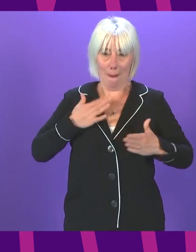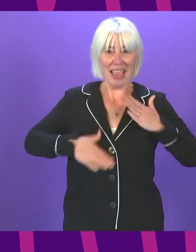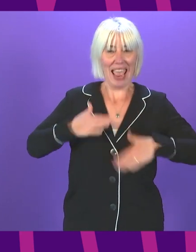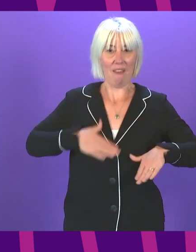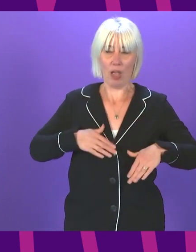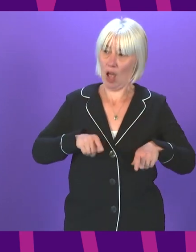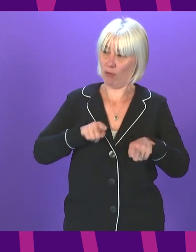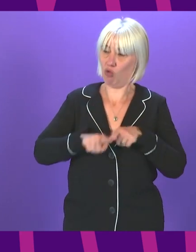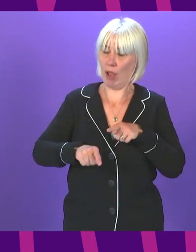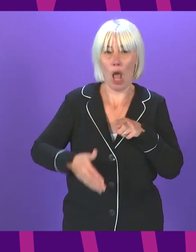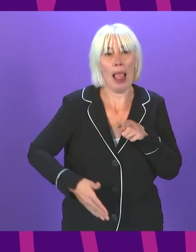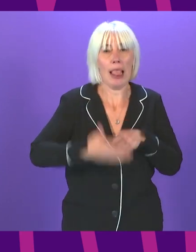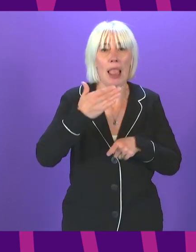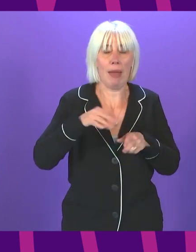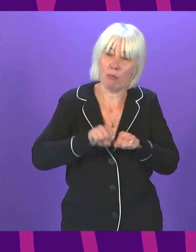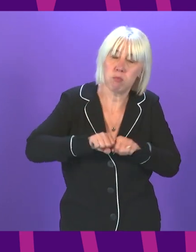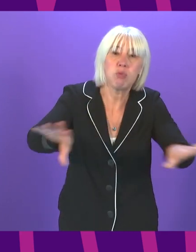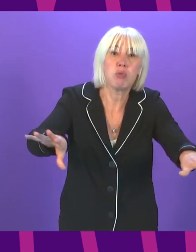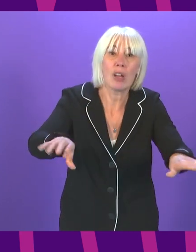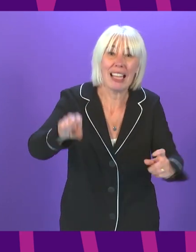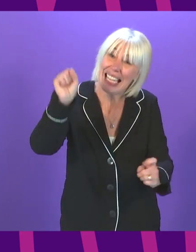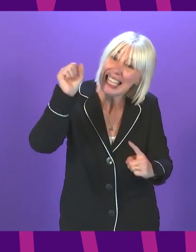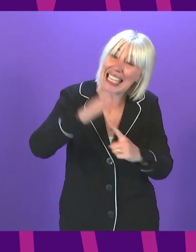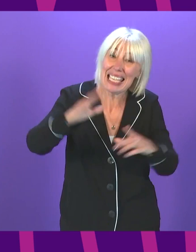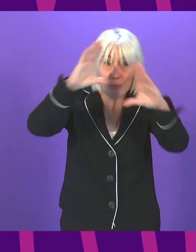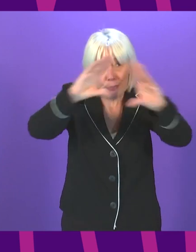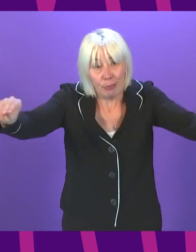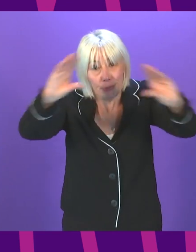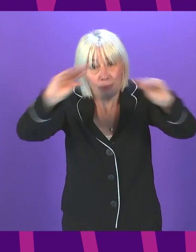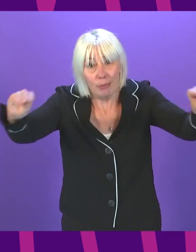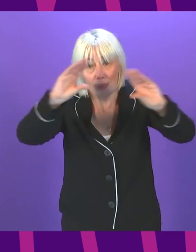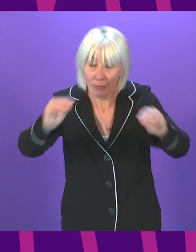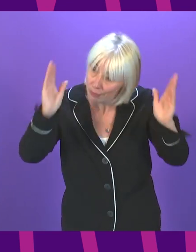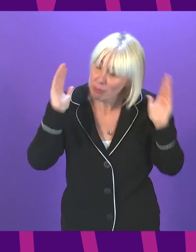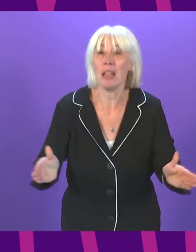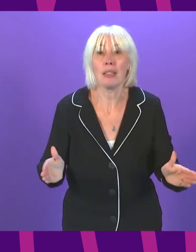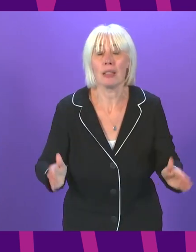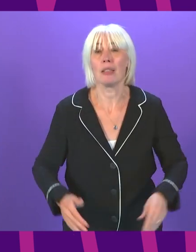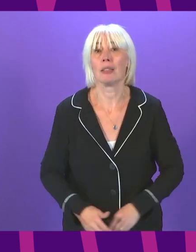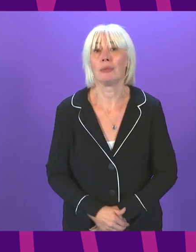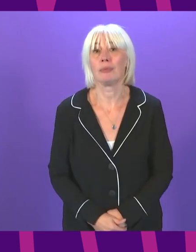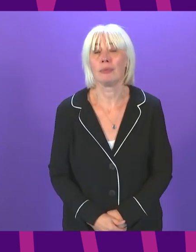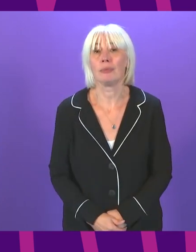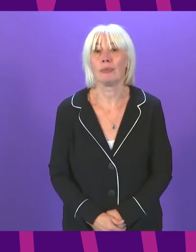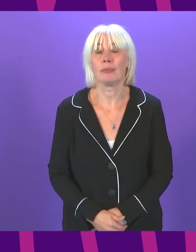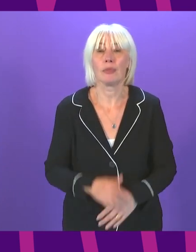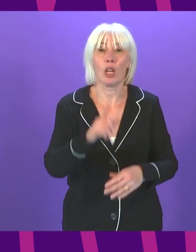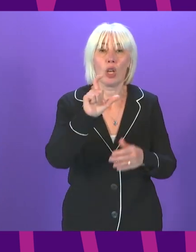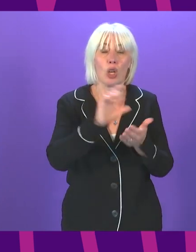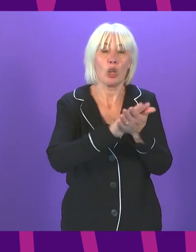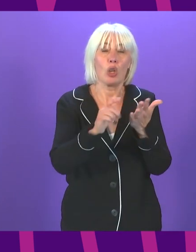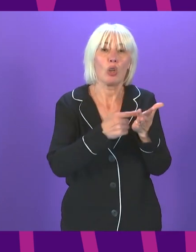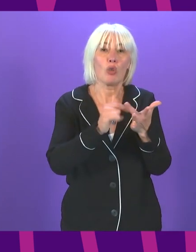tries to limit transmission. And that's the key message. I think we've all got a duty to communicate to people right now. Christine Graham.